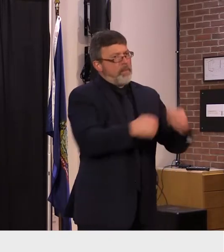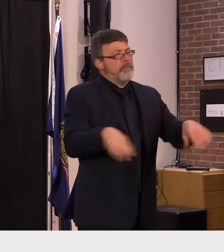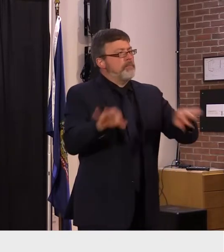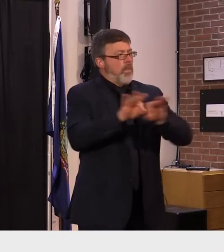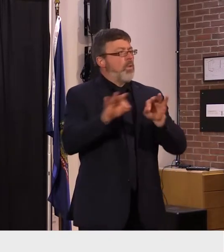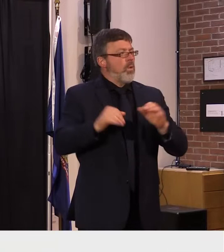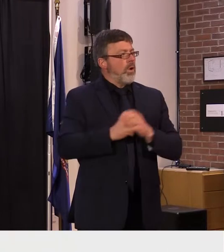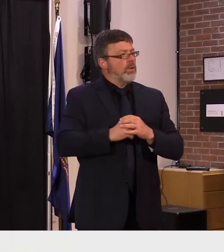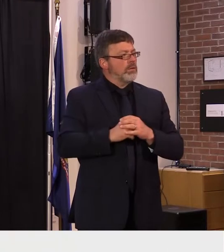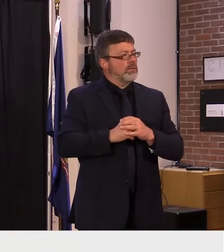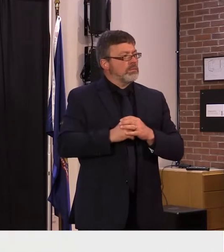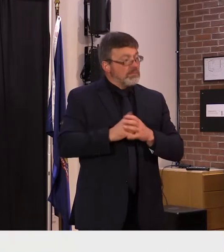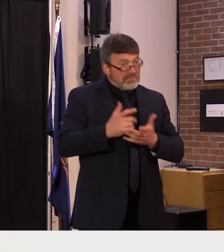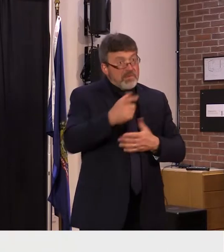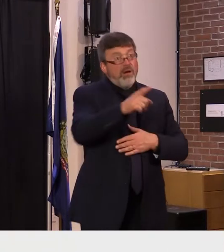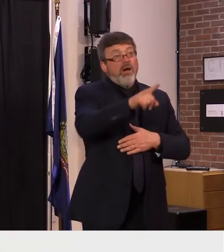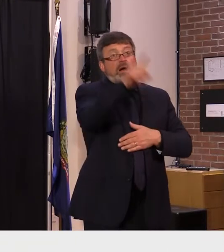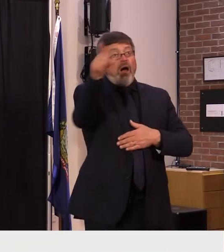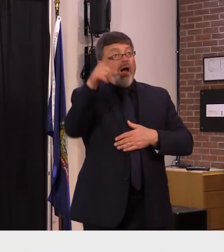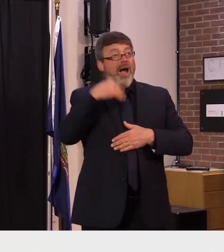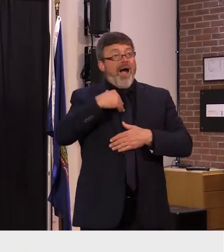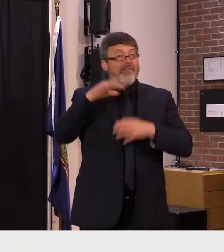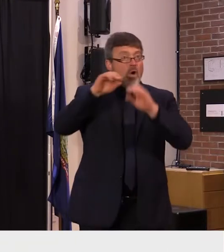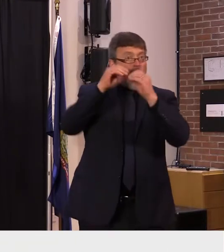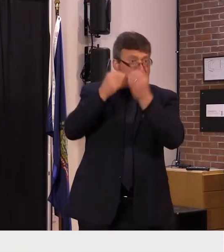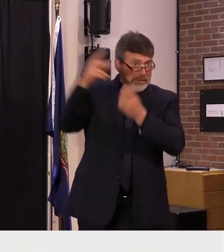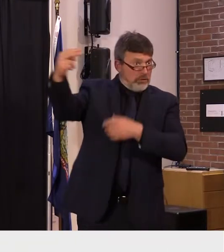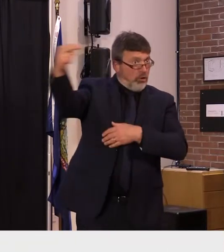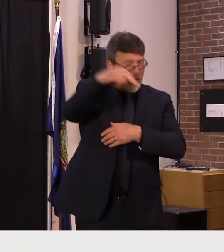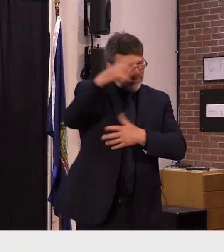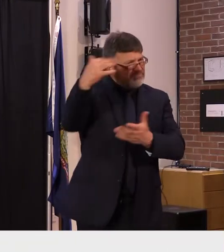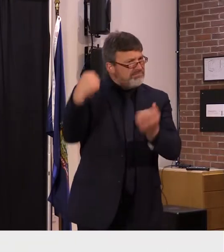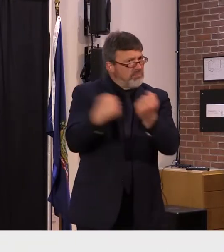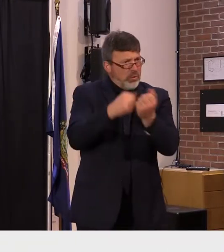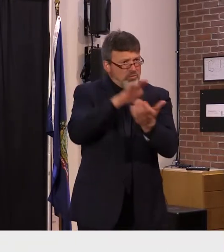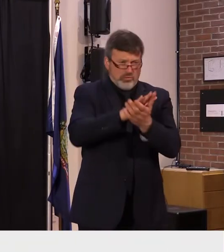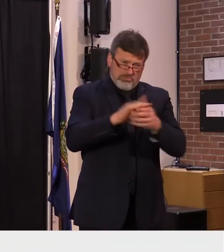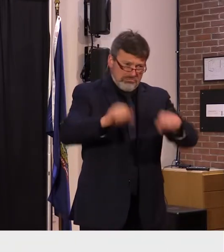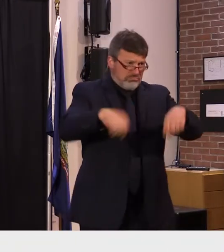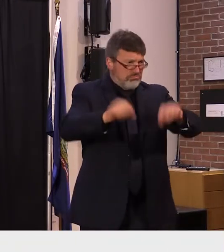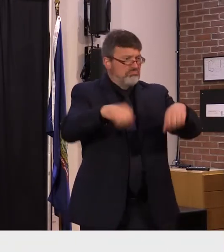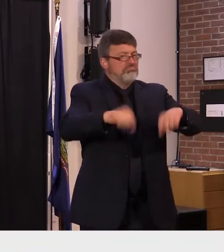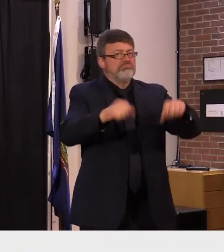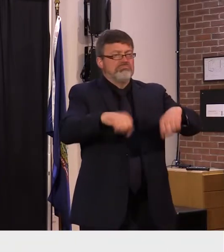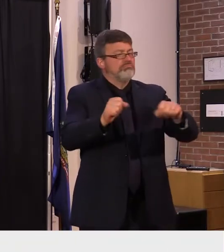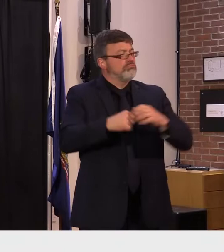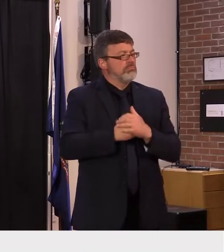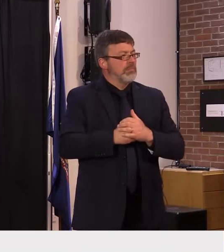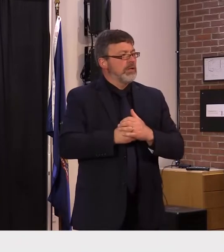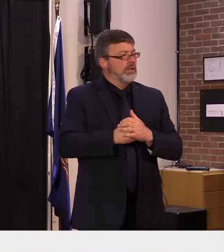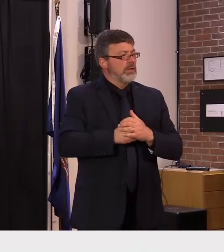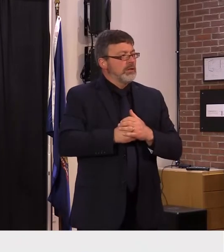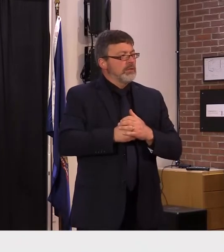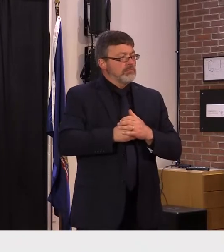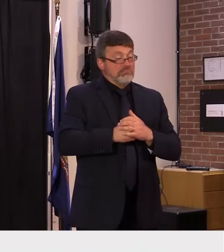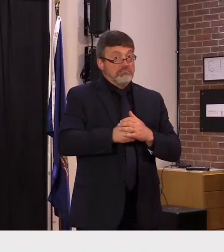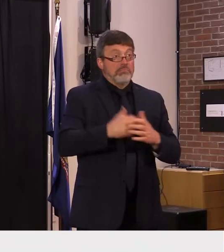support and what will need to be a statewide effort so that concludes my remarks i'll now turn it over to dr levine